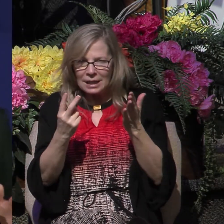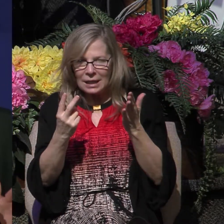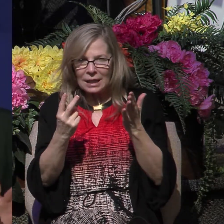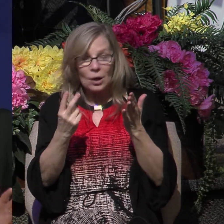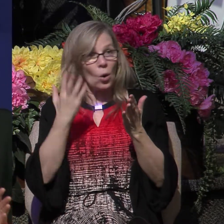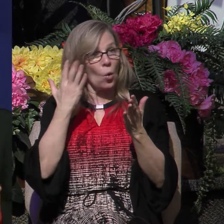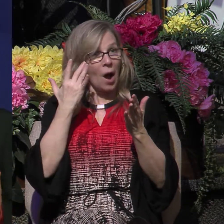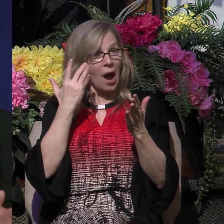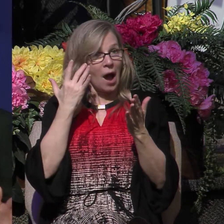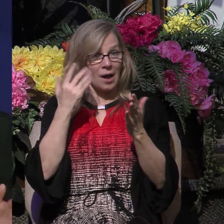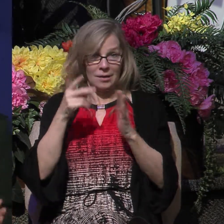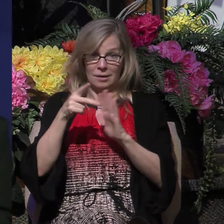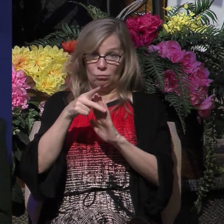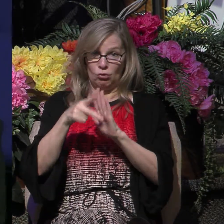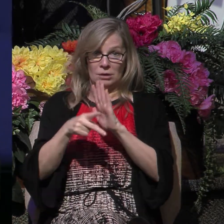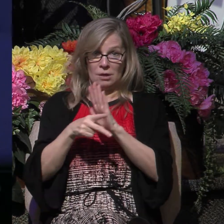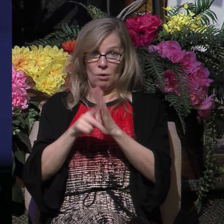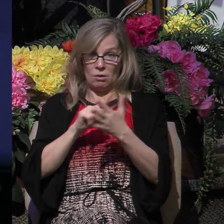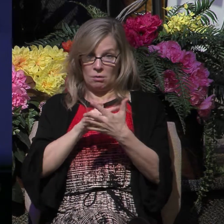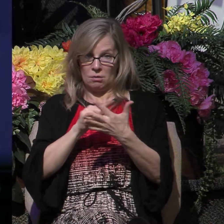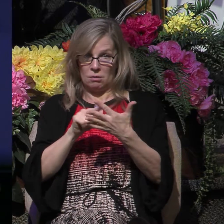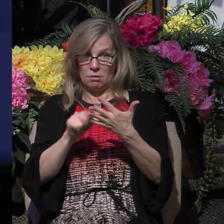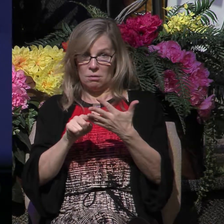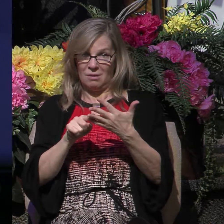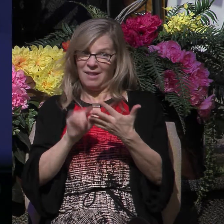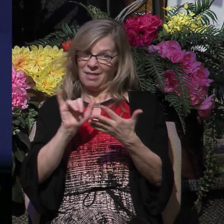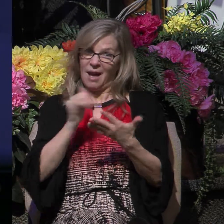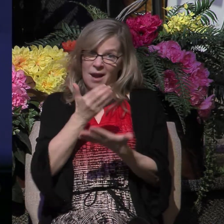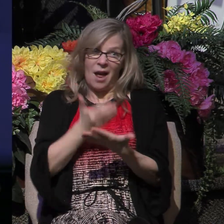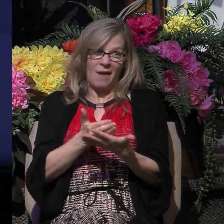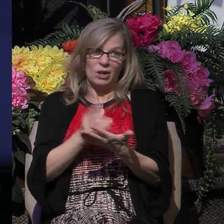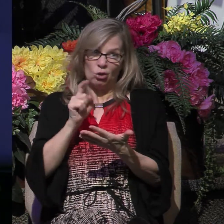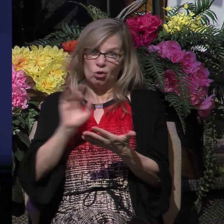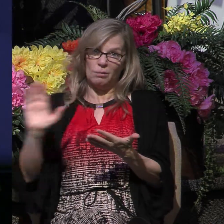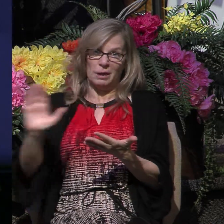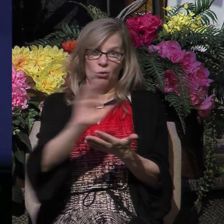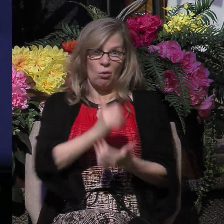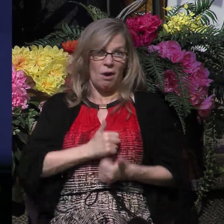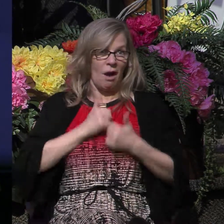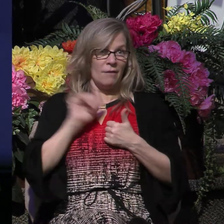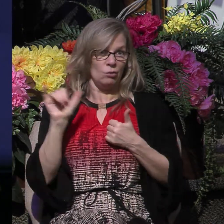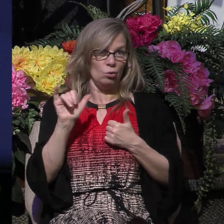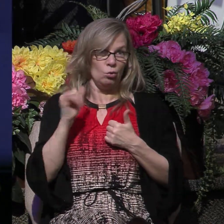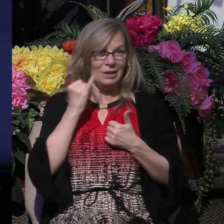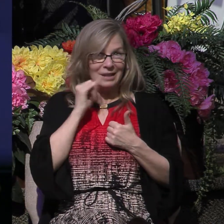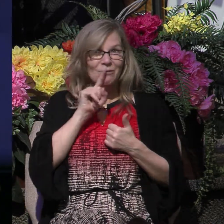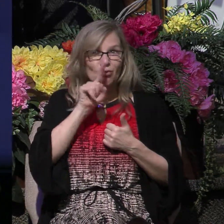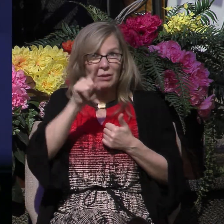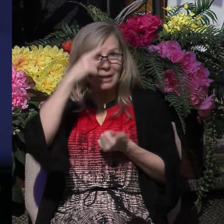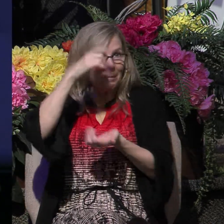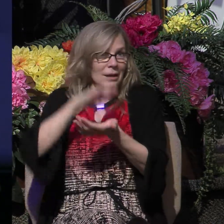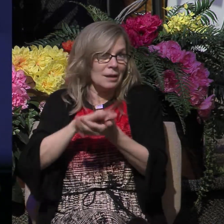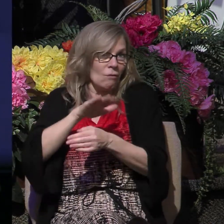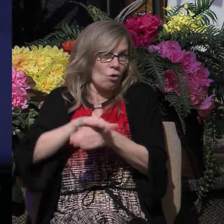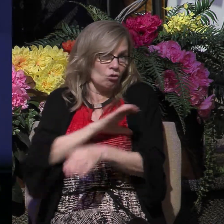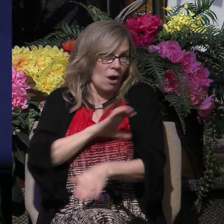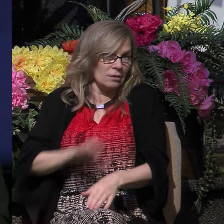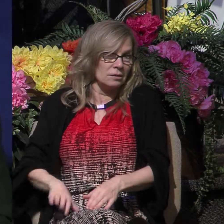these are the same types of evidence that ought to be in your life if you've truly believed on Christ for salvation.